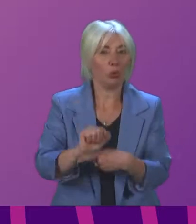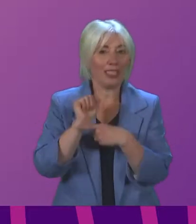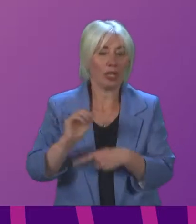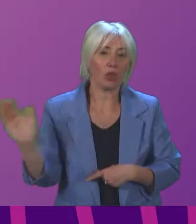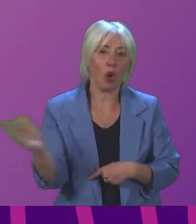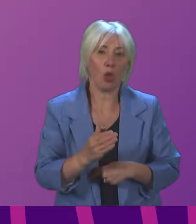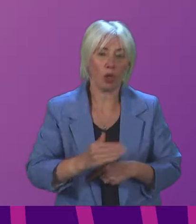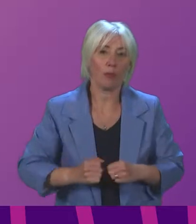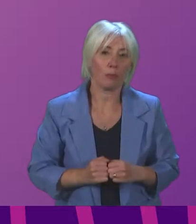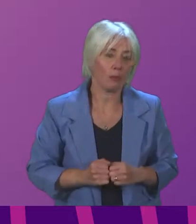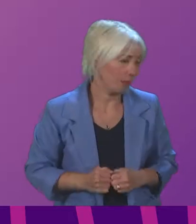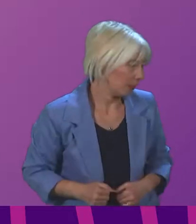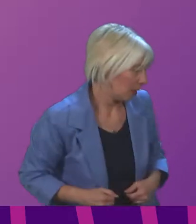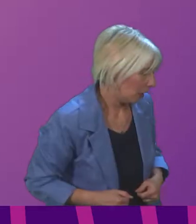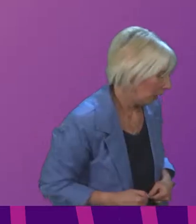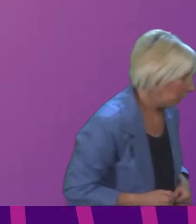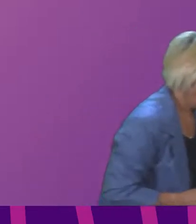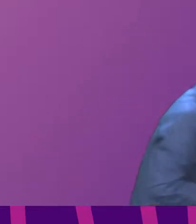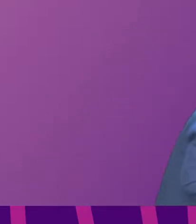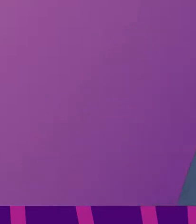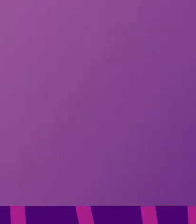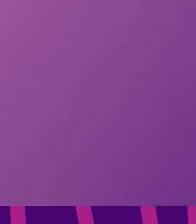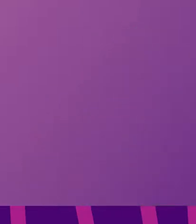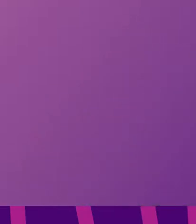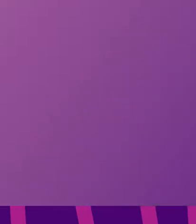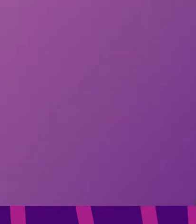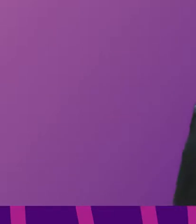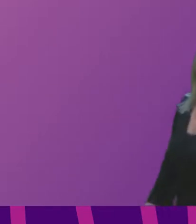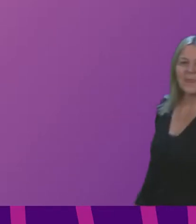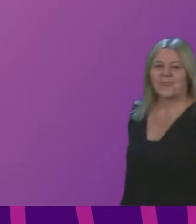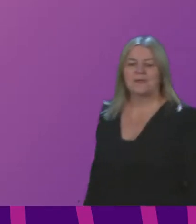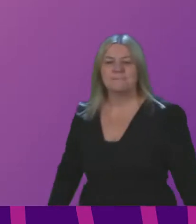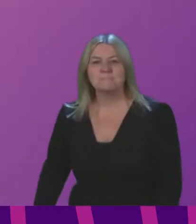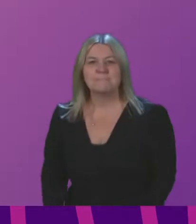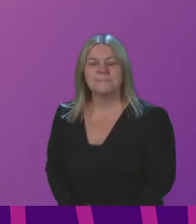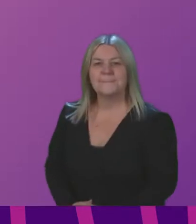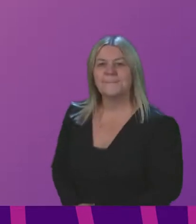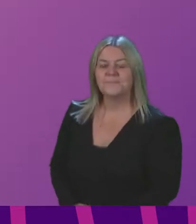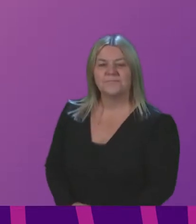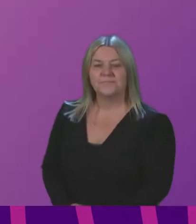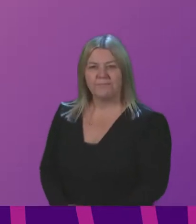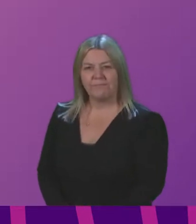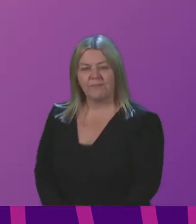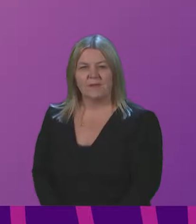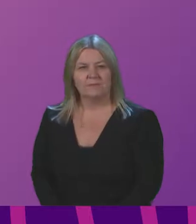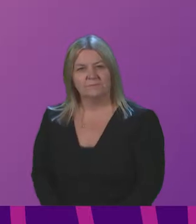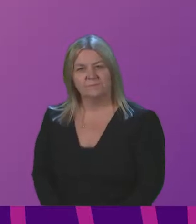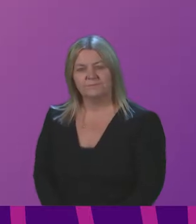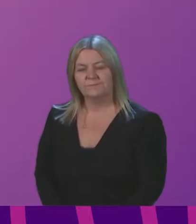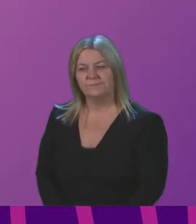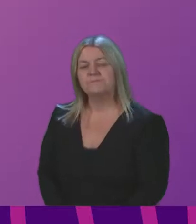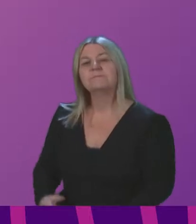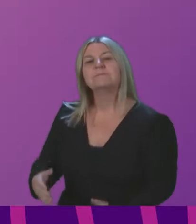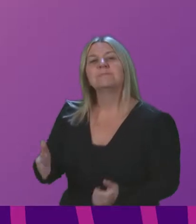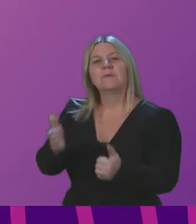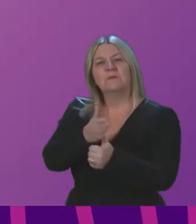Thank you. I now call on Willie Coffey to be followed by Gillian Mackay. Four minutes, Mr Coffey. Thanks very much, President Officer. Firstly, I would like to place on record my thanks